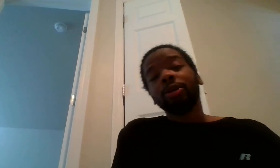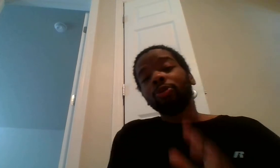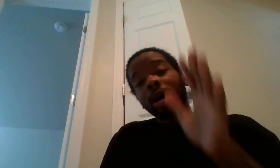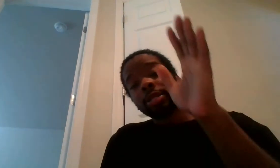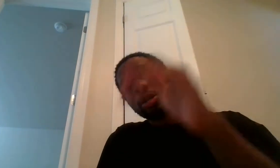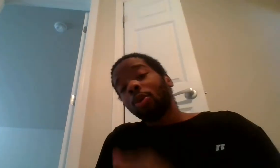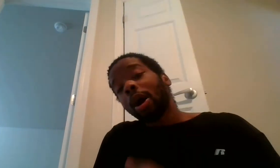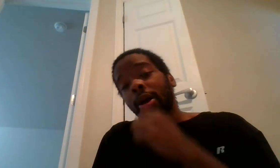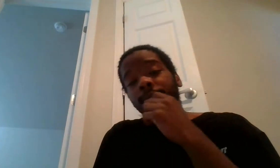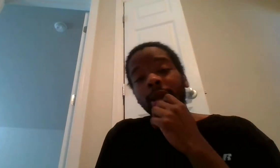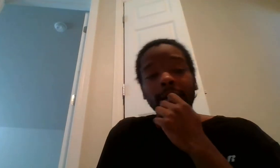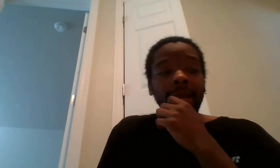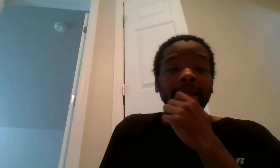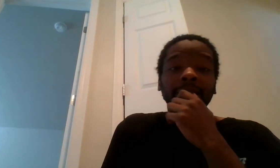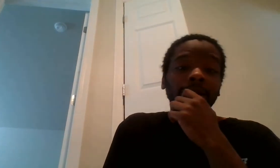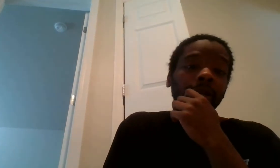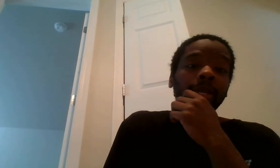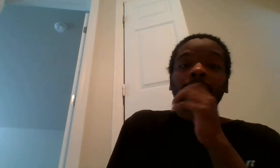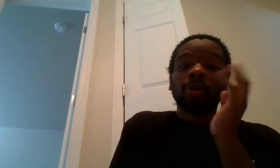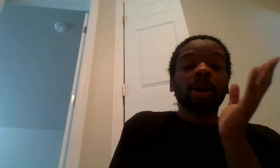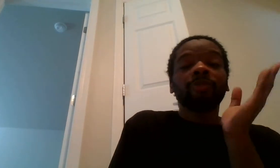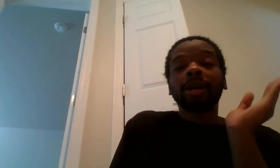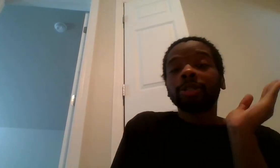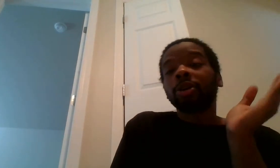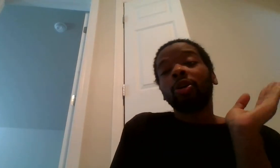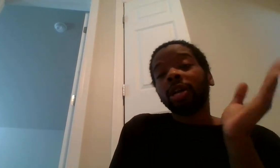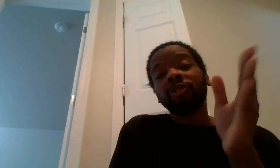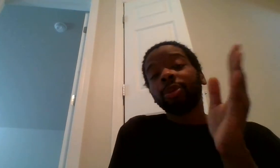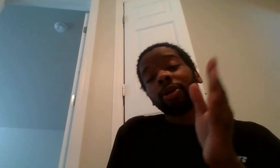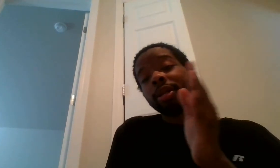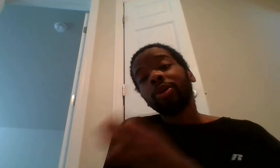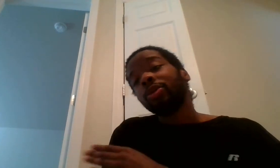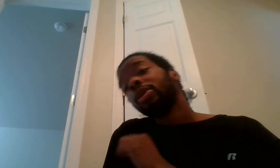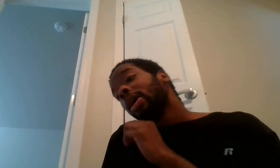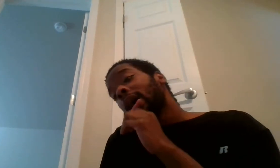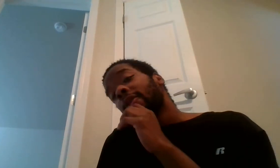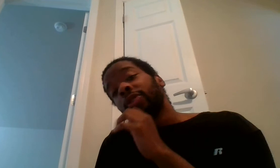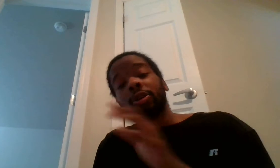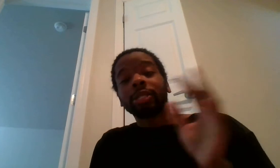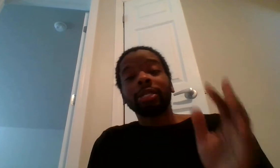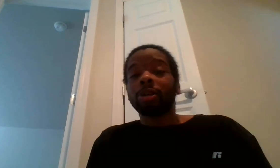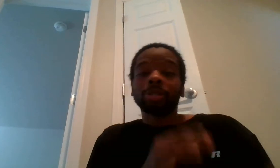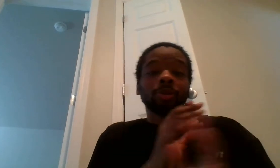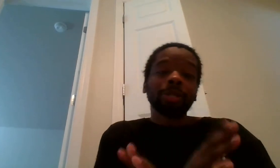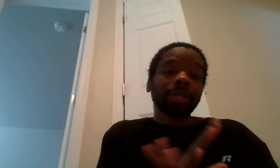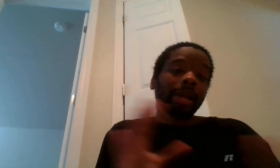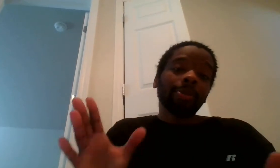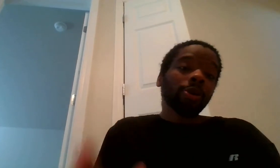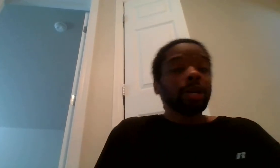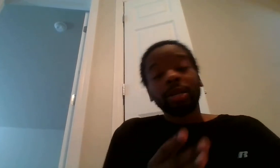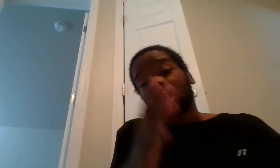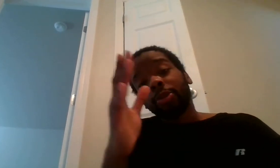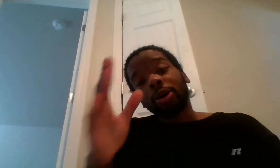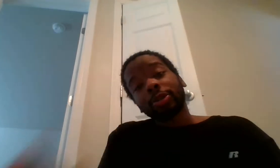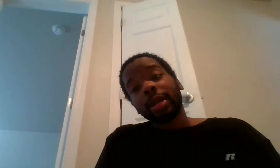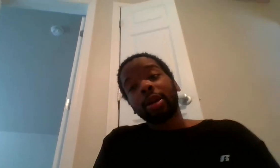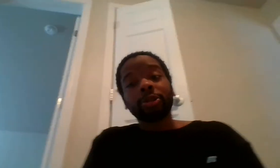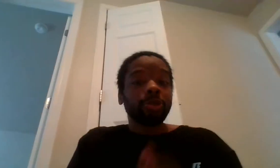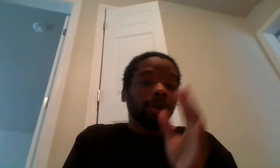You guys know I am not an attorney, not qualified attorney or even paralegal. I have no say so so disclaimer. Look up your own state laws, do your